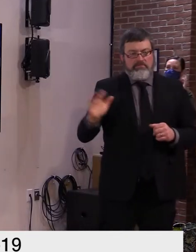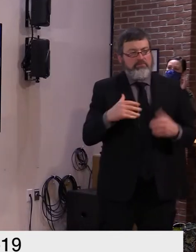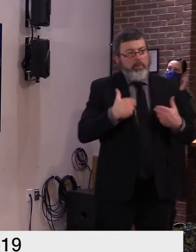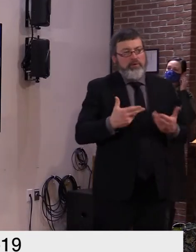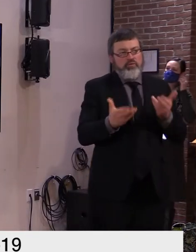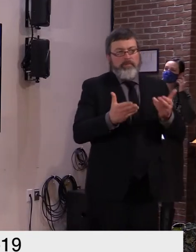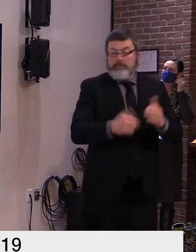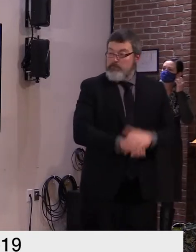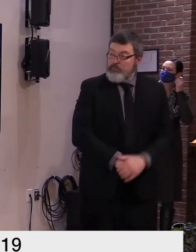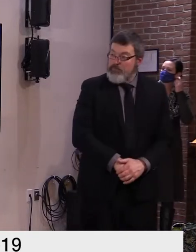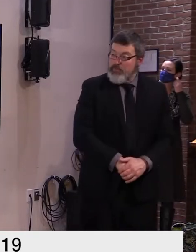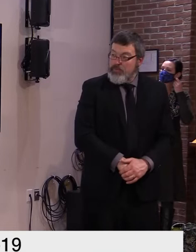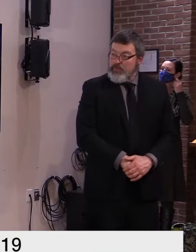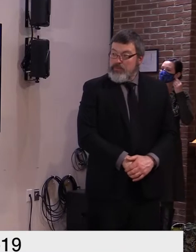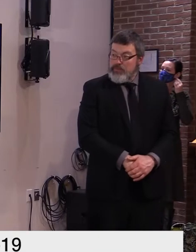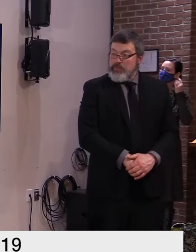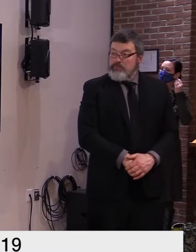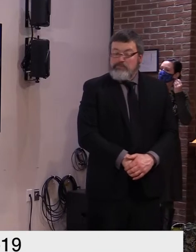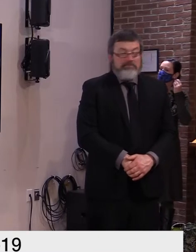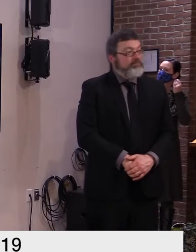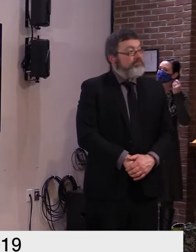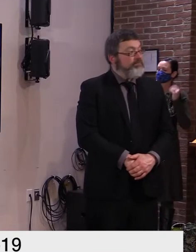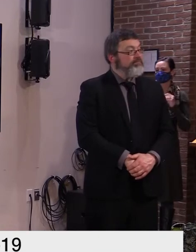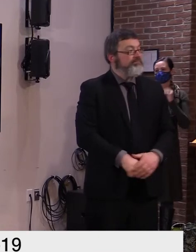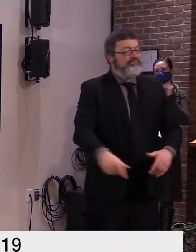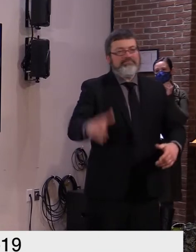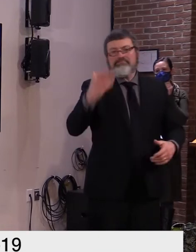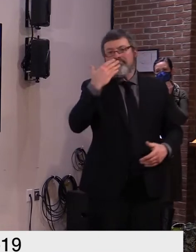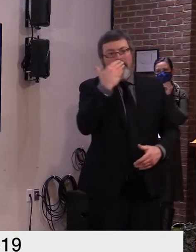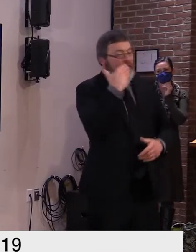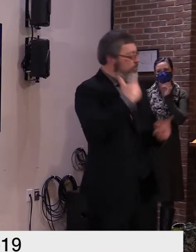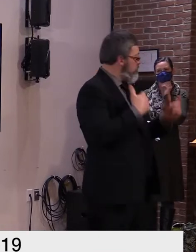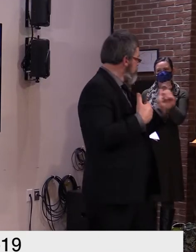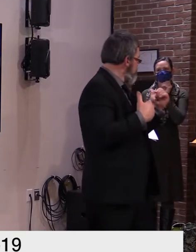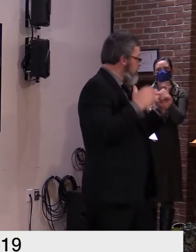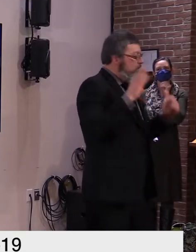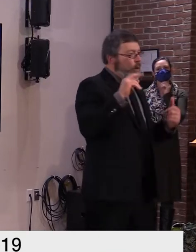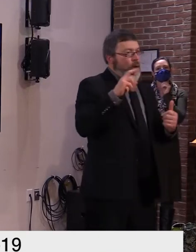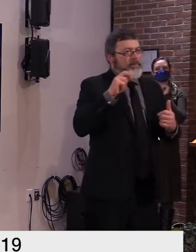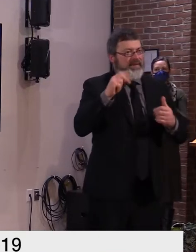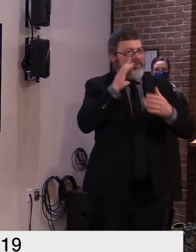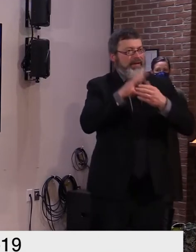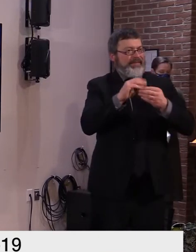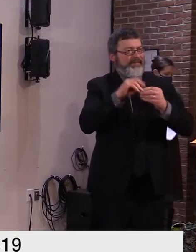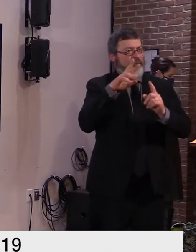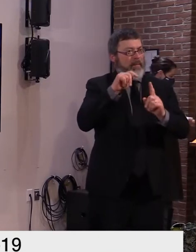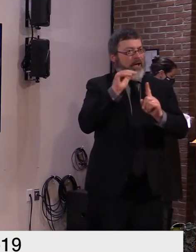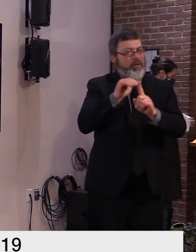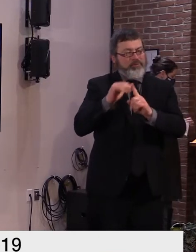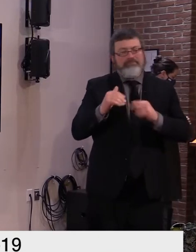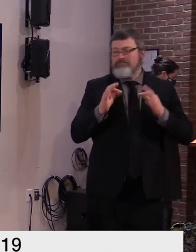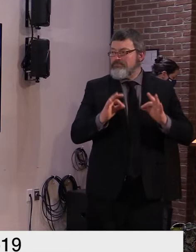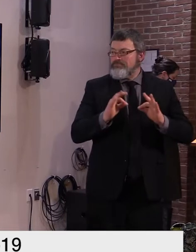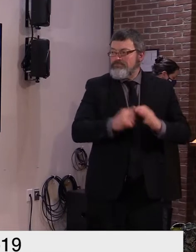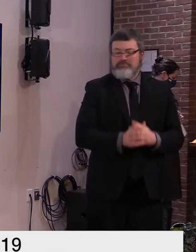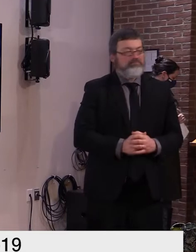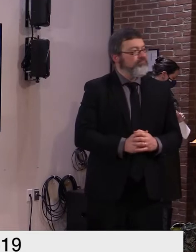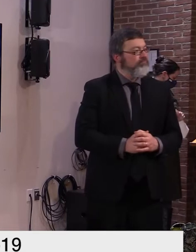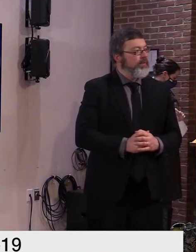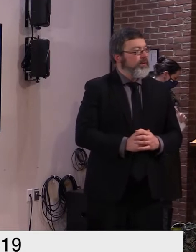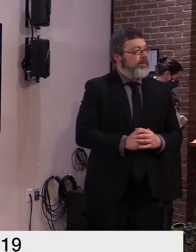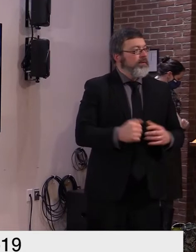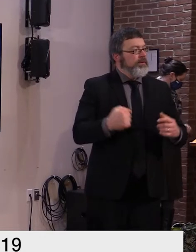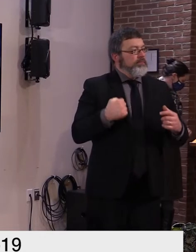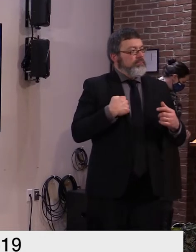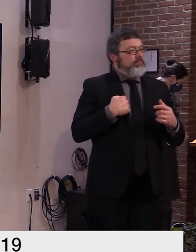thank you erica i want to take a few moments and talk about three initiatives that i've mentioned previously but today